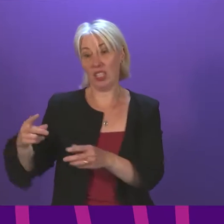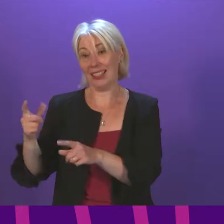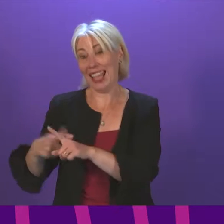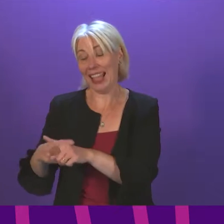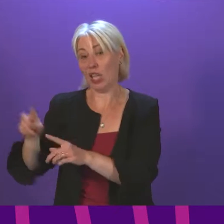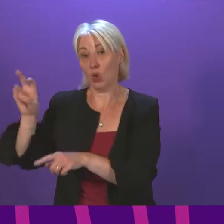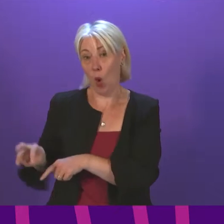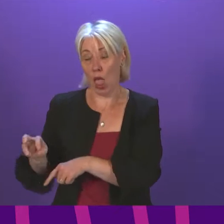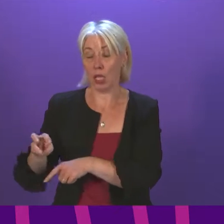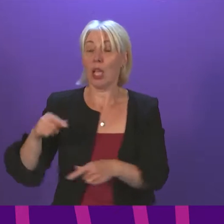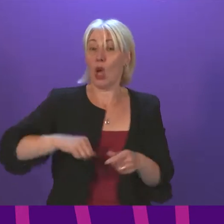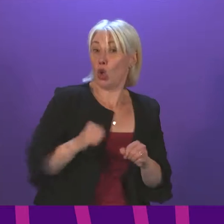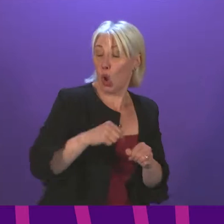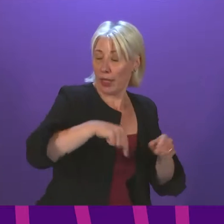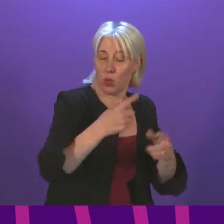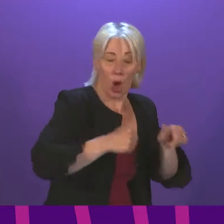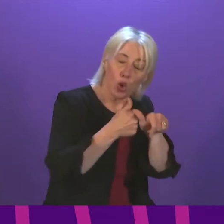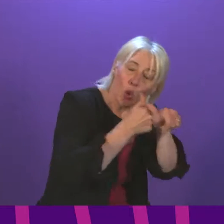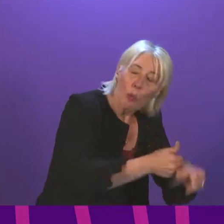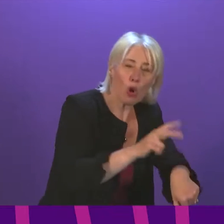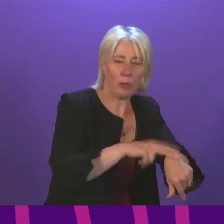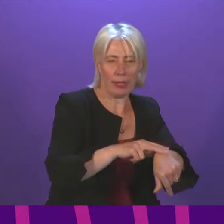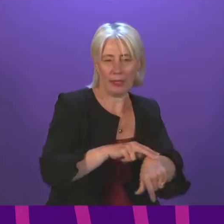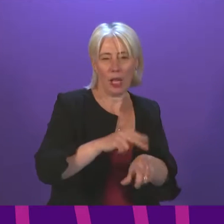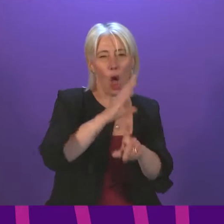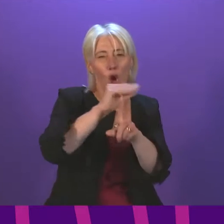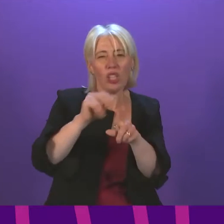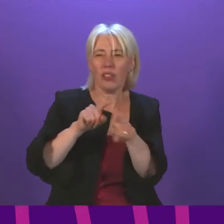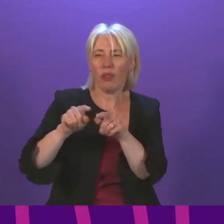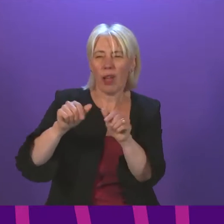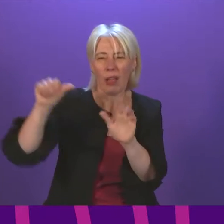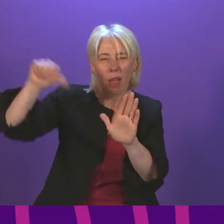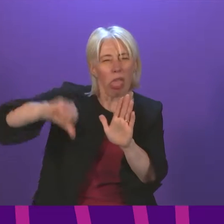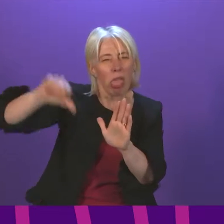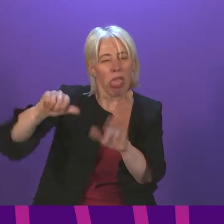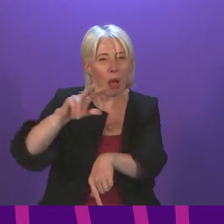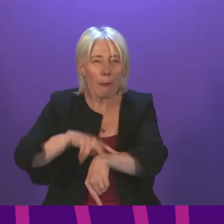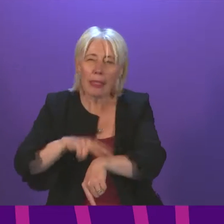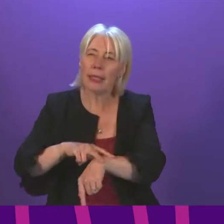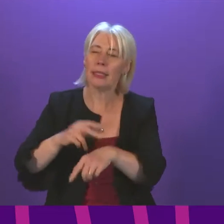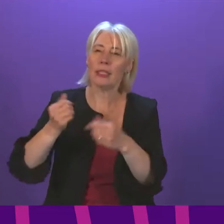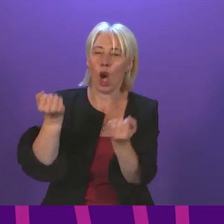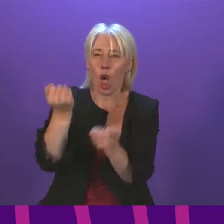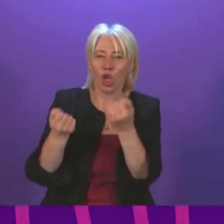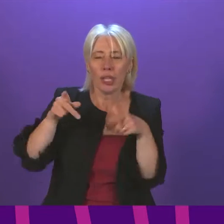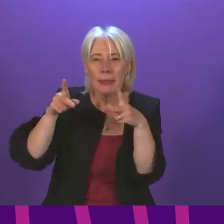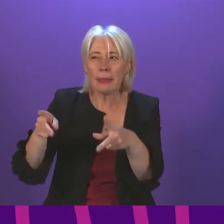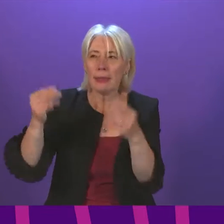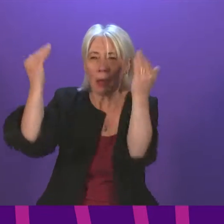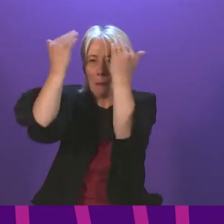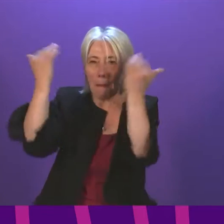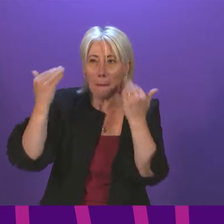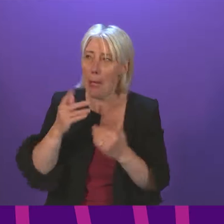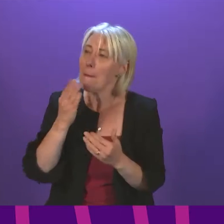this country. And it would be good if the Conservatives, instead of trying to undermine the police, the justice system, and even the Lord Advocate, could get behind the justice